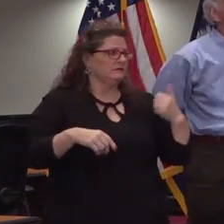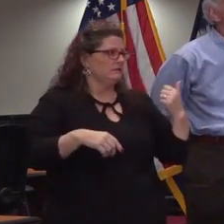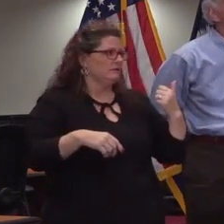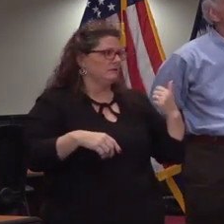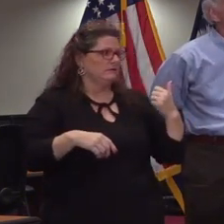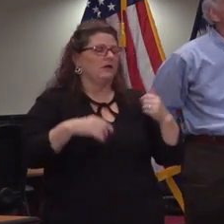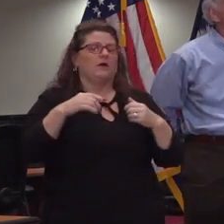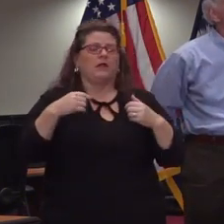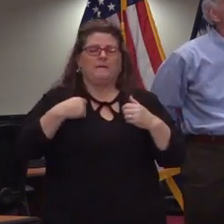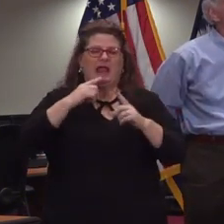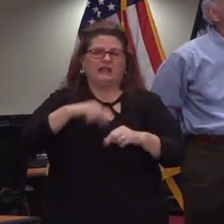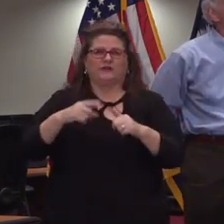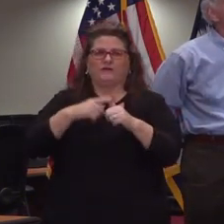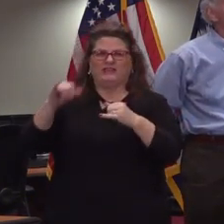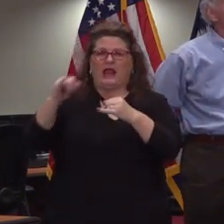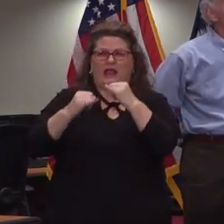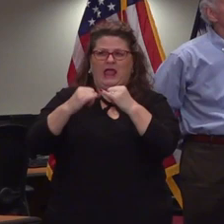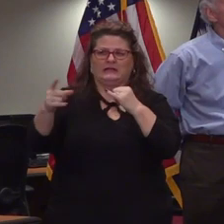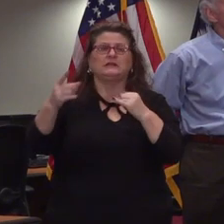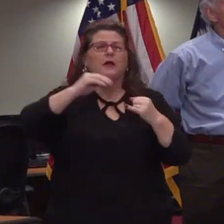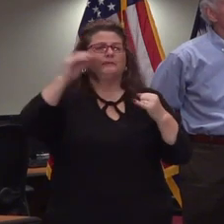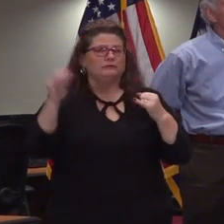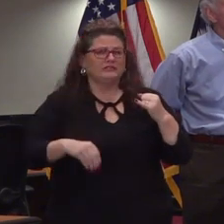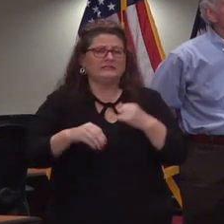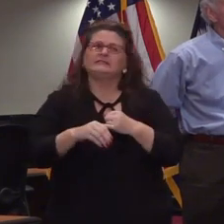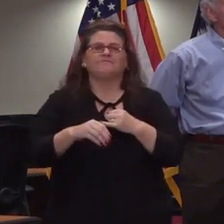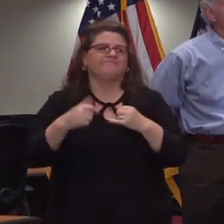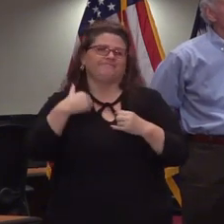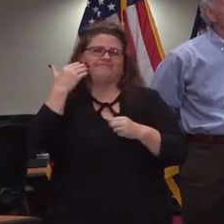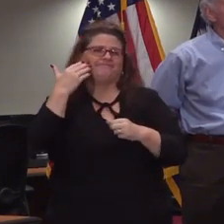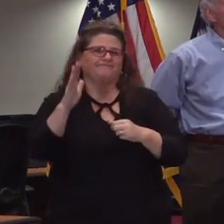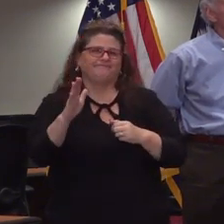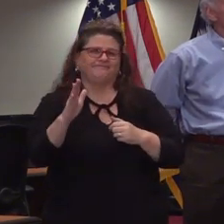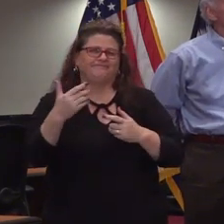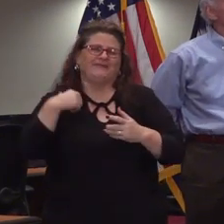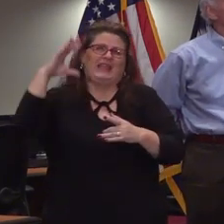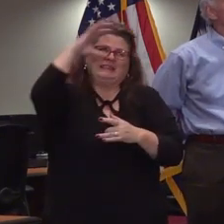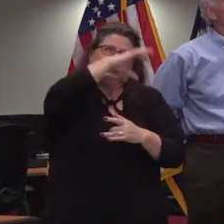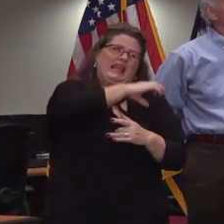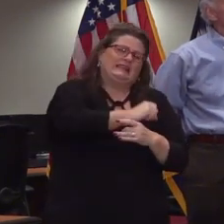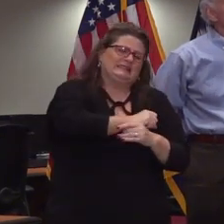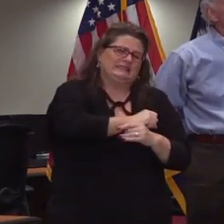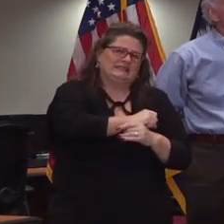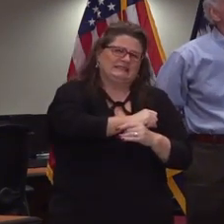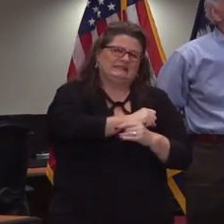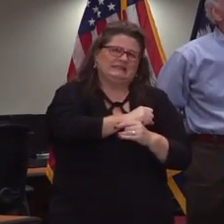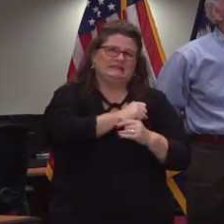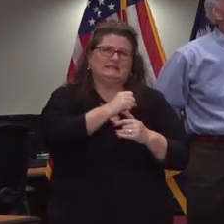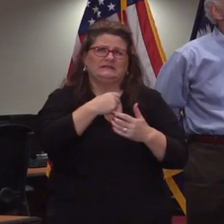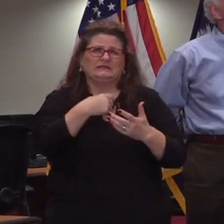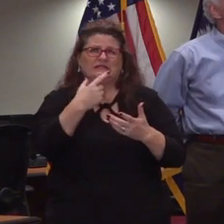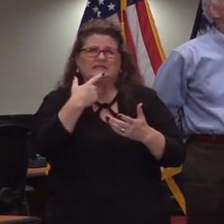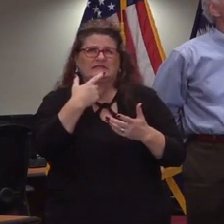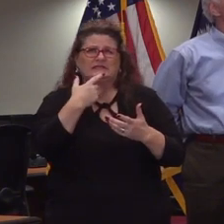as far as i'll take the last part first what percentage i don't have the exact number so this would be a guess at it but i believe that just